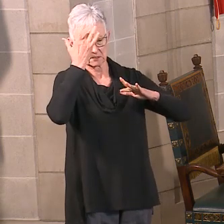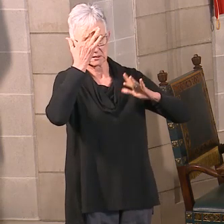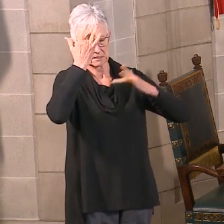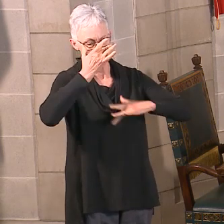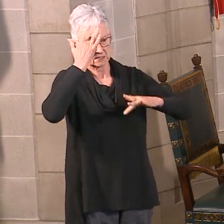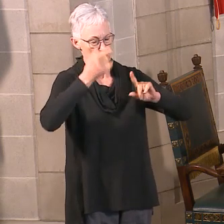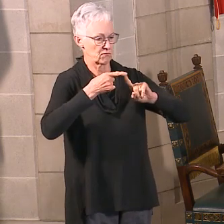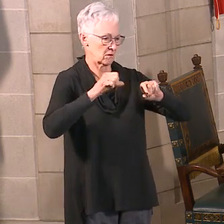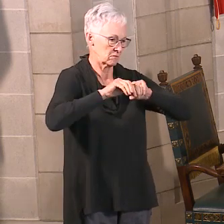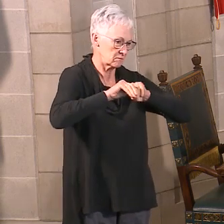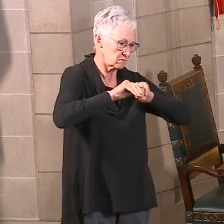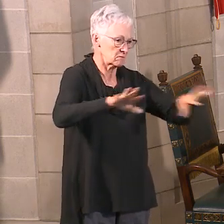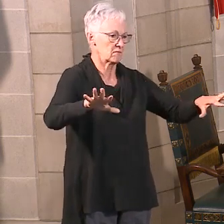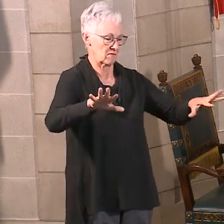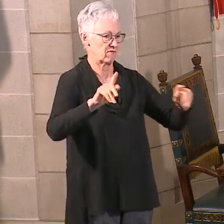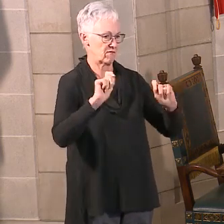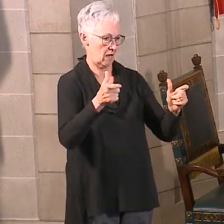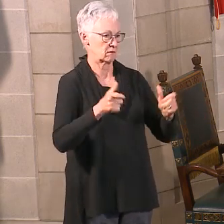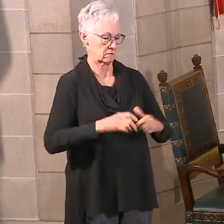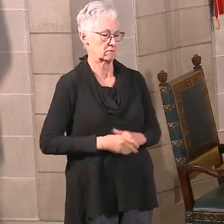remember April. We're going to focus on that.